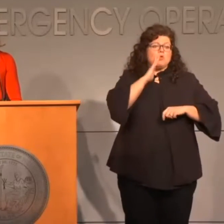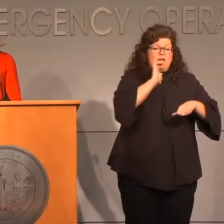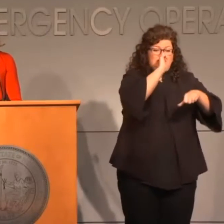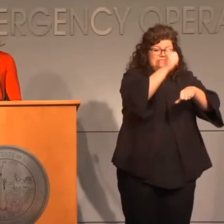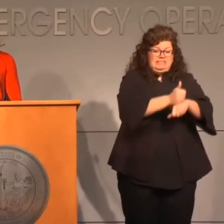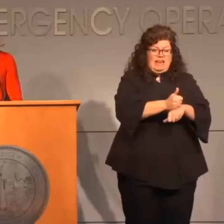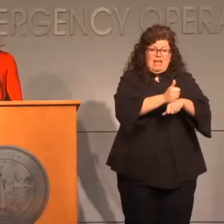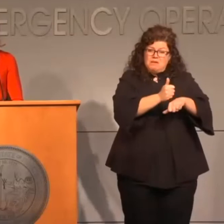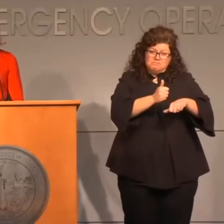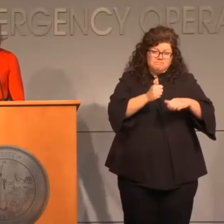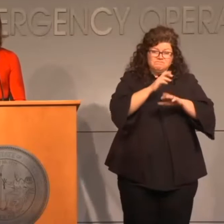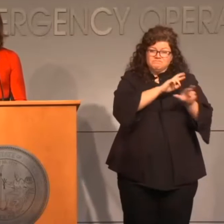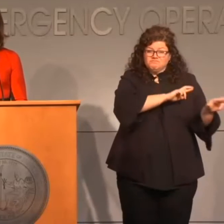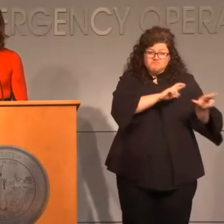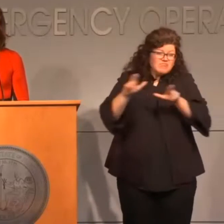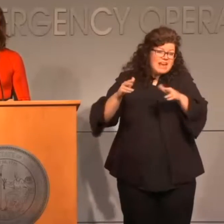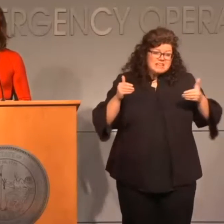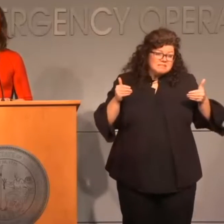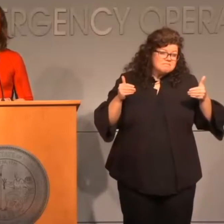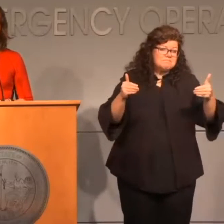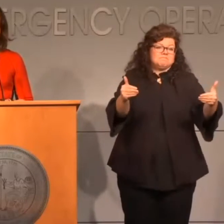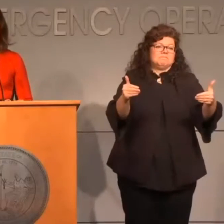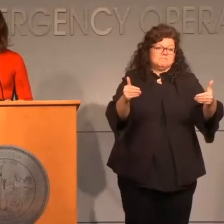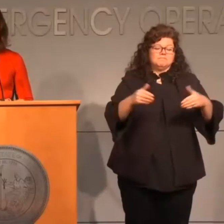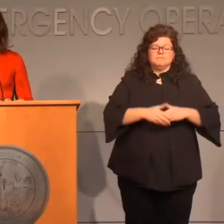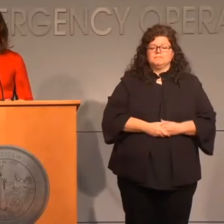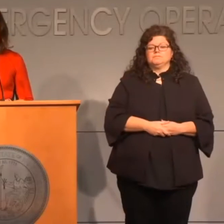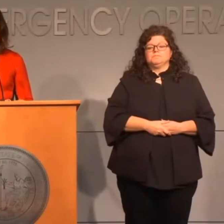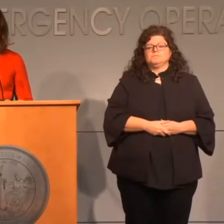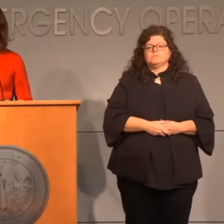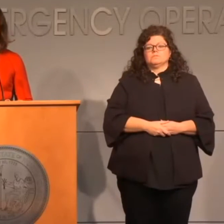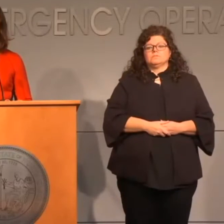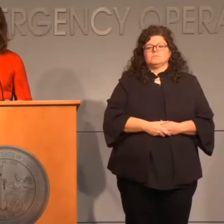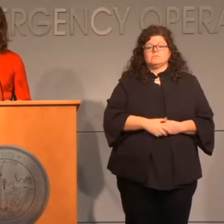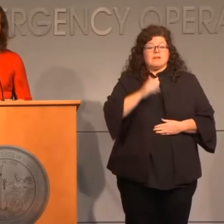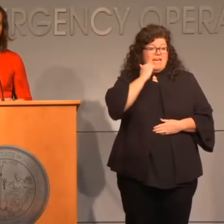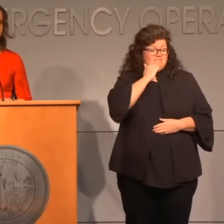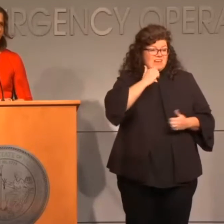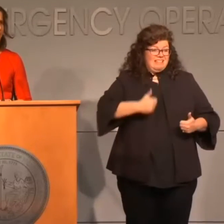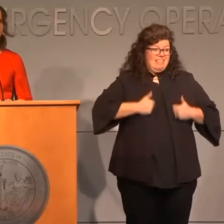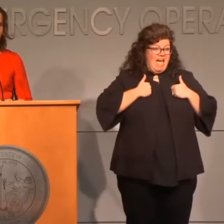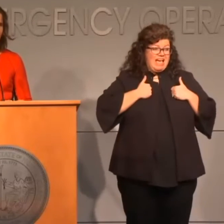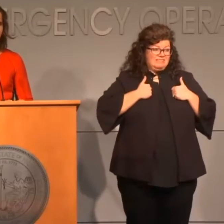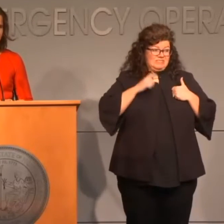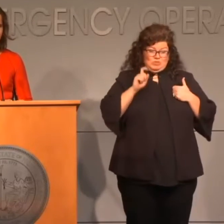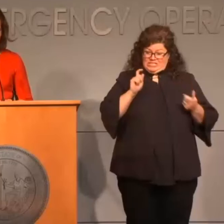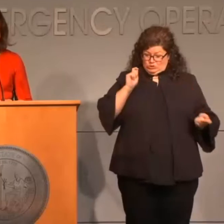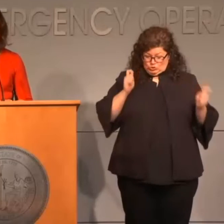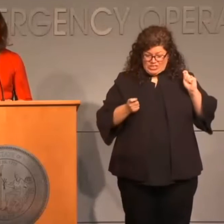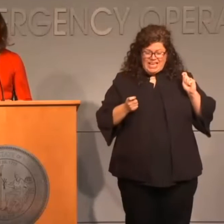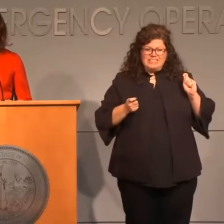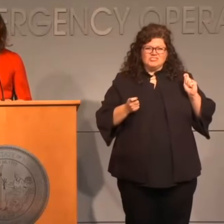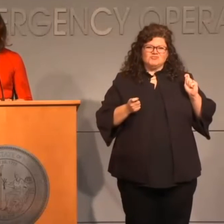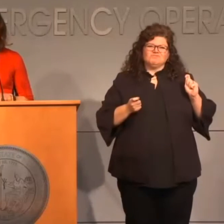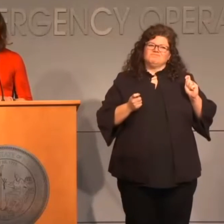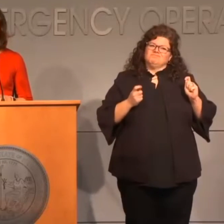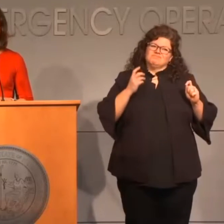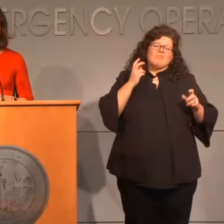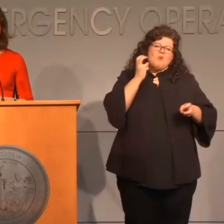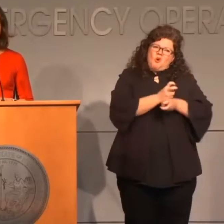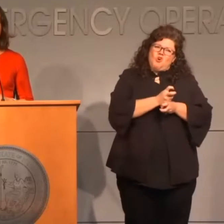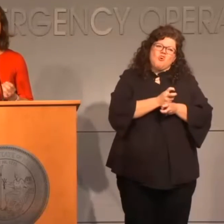I also want to reiterate that the changes that we're making in our daily lives are hard. I think we need to acknowledge that. This is really hard.